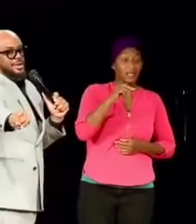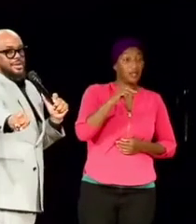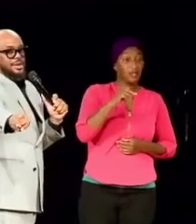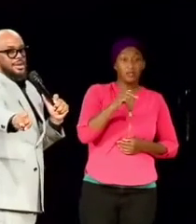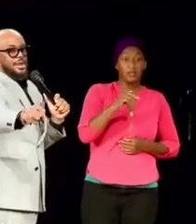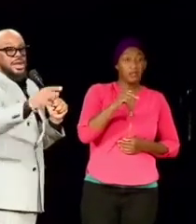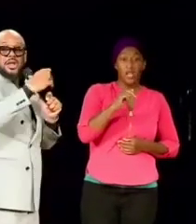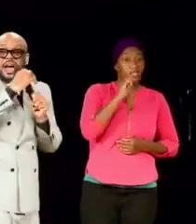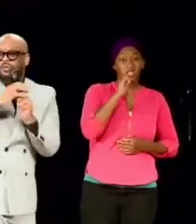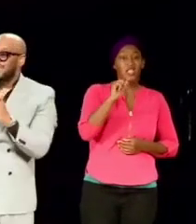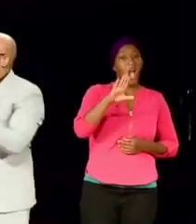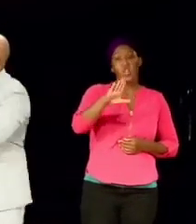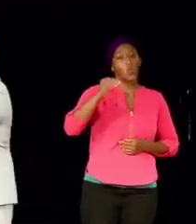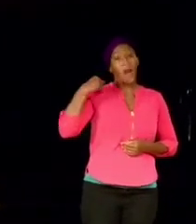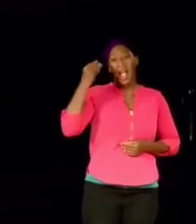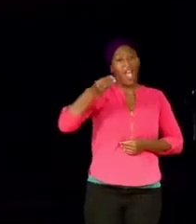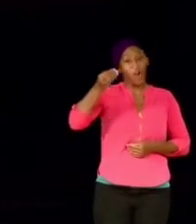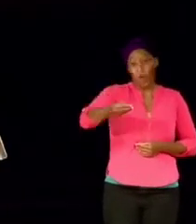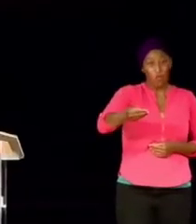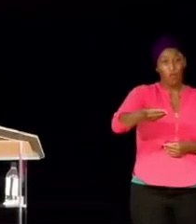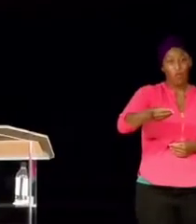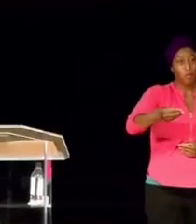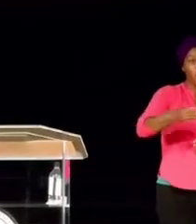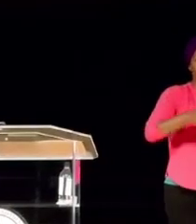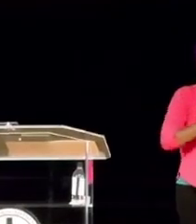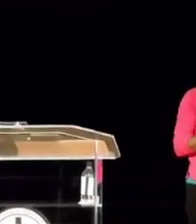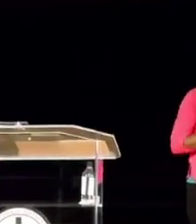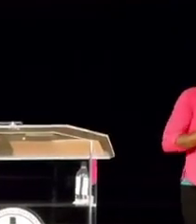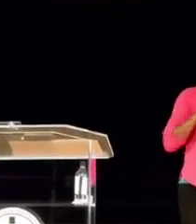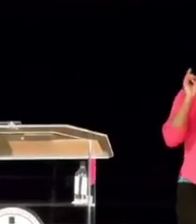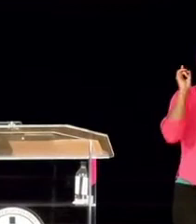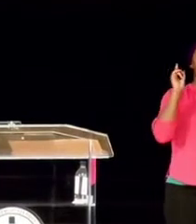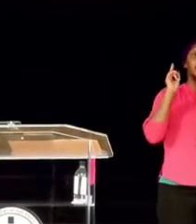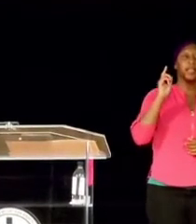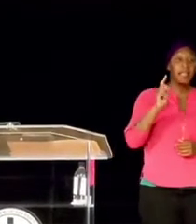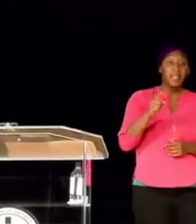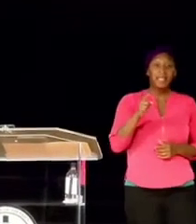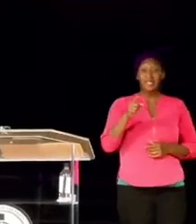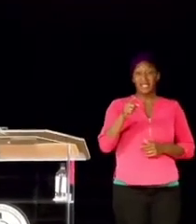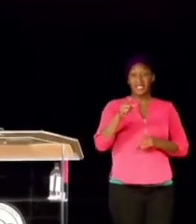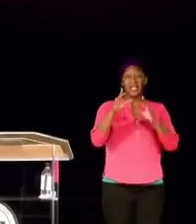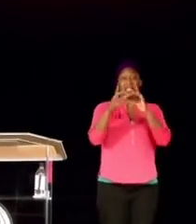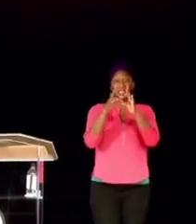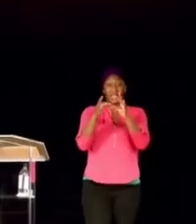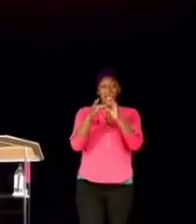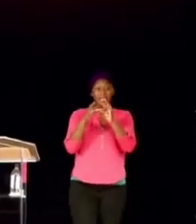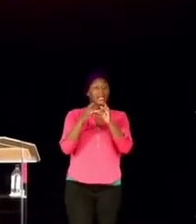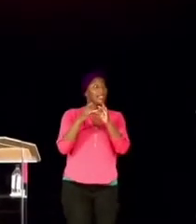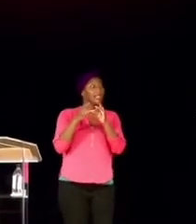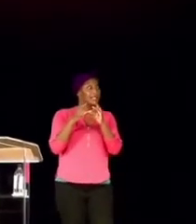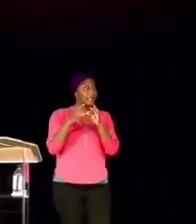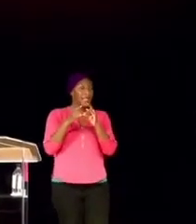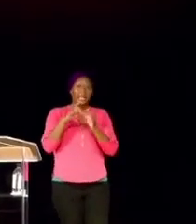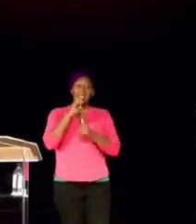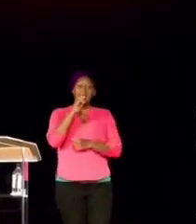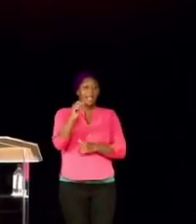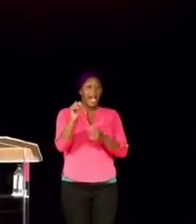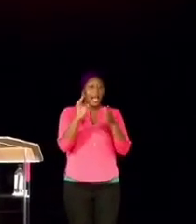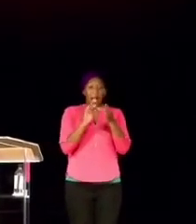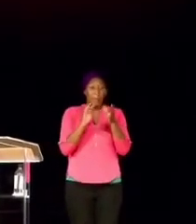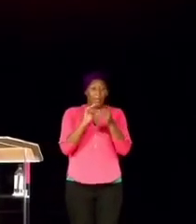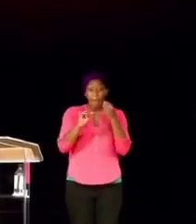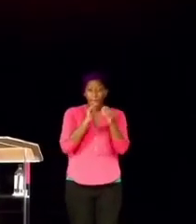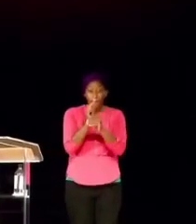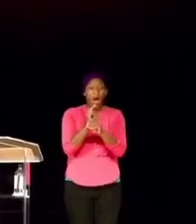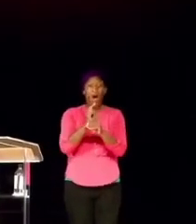heir. Now, in this text, he is not talking about Ishmael. He is actually talking